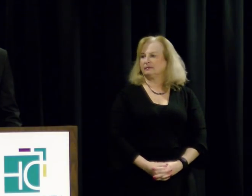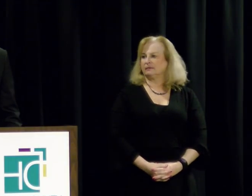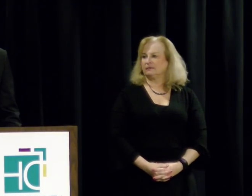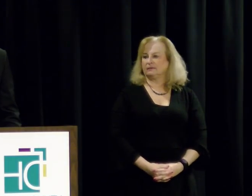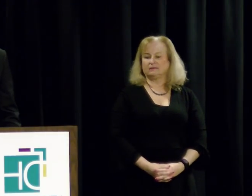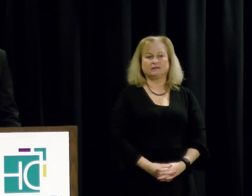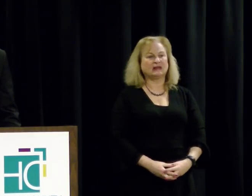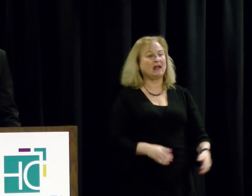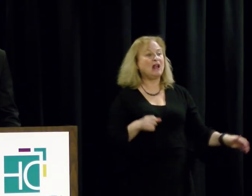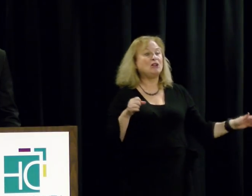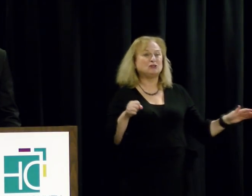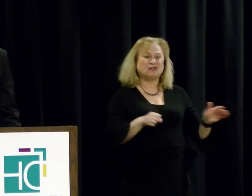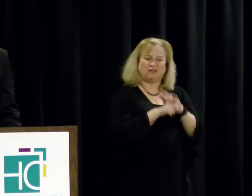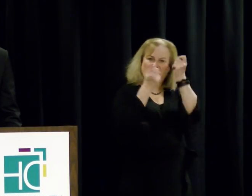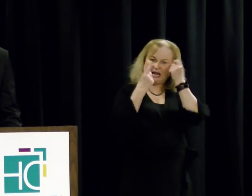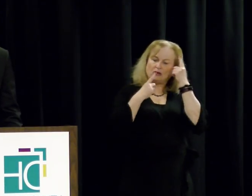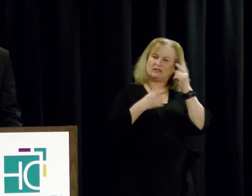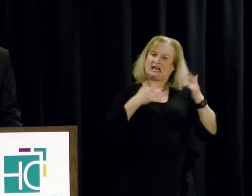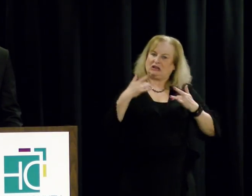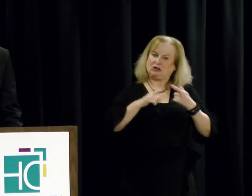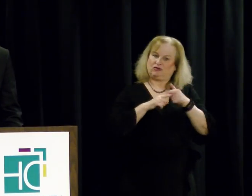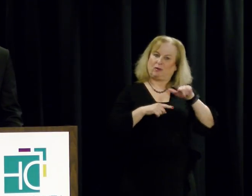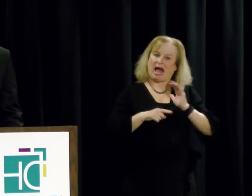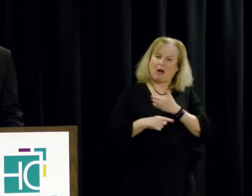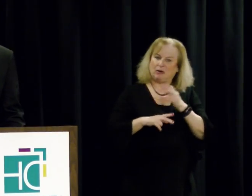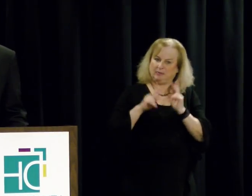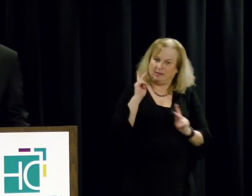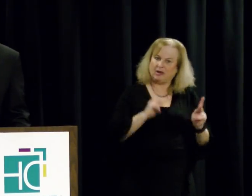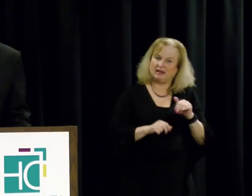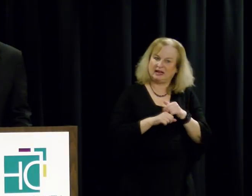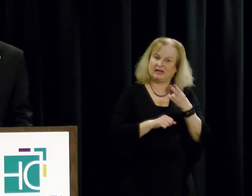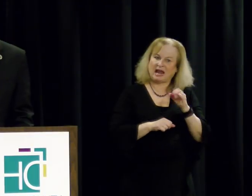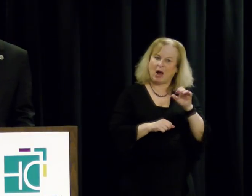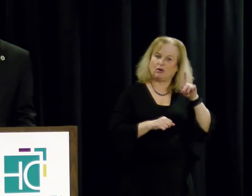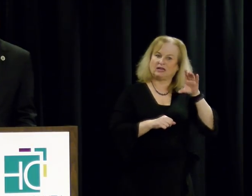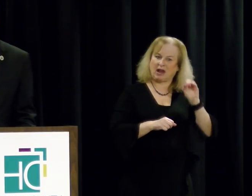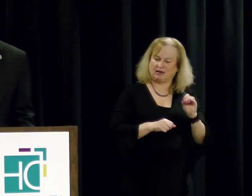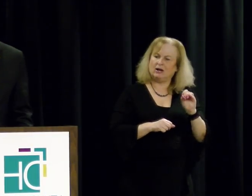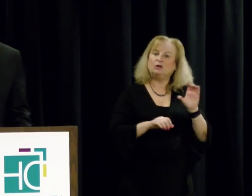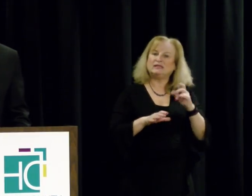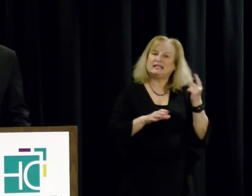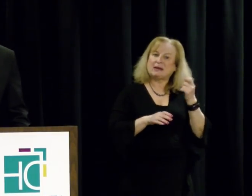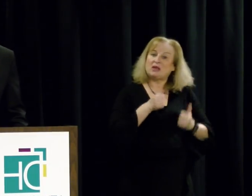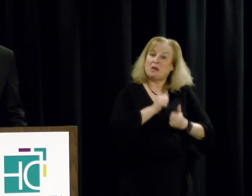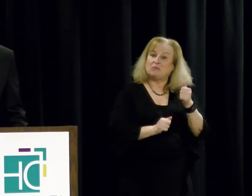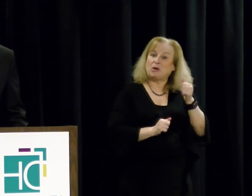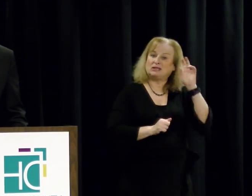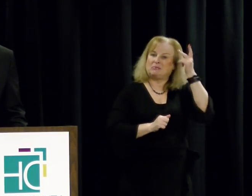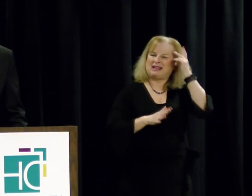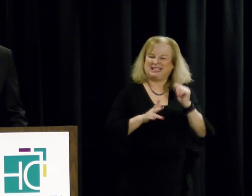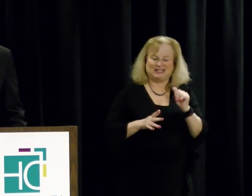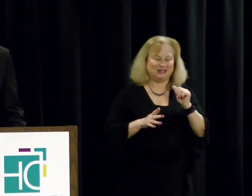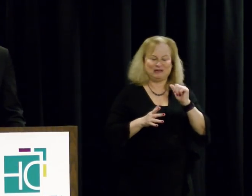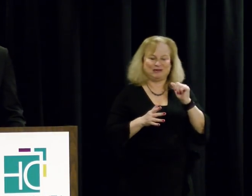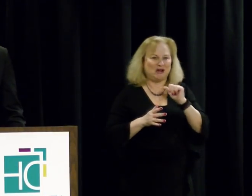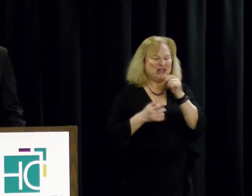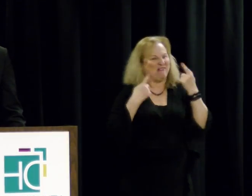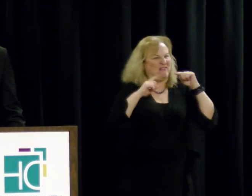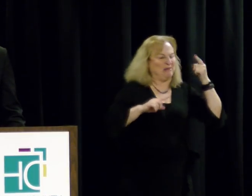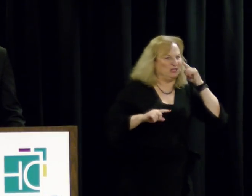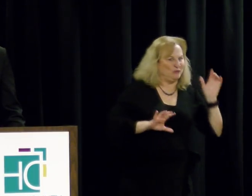And to fully understand the concerns of our residents, we did something that most politicians aren't well known for,